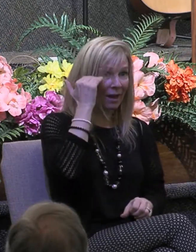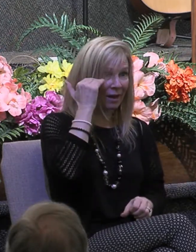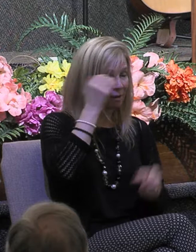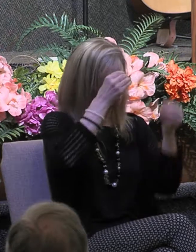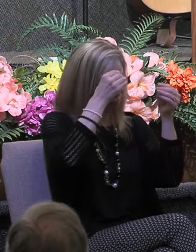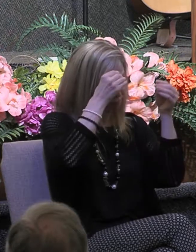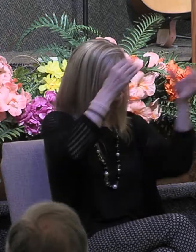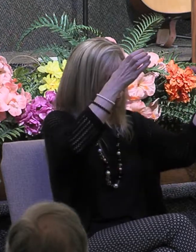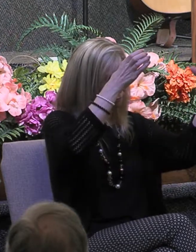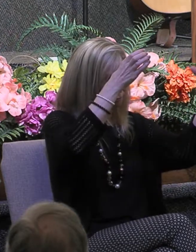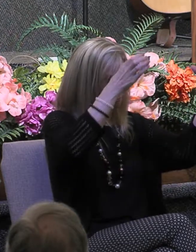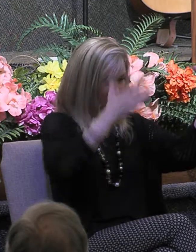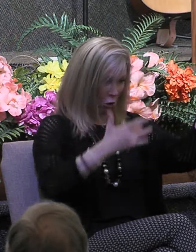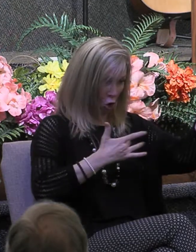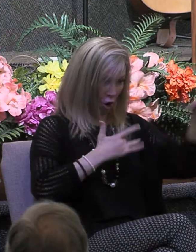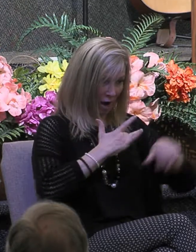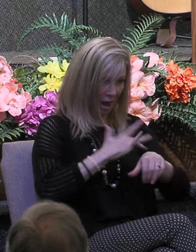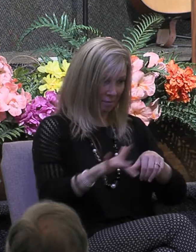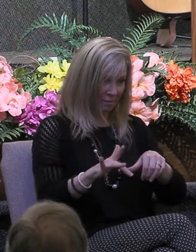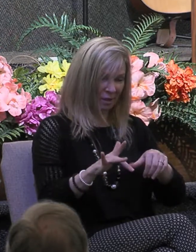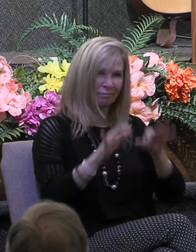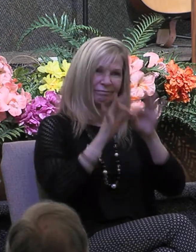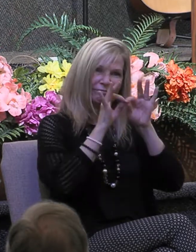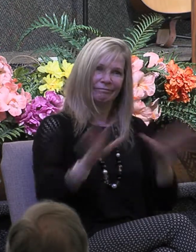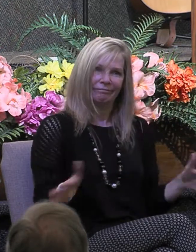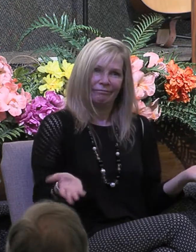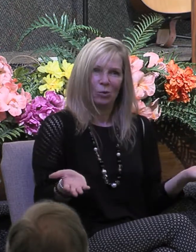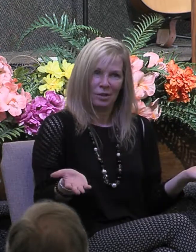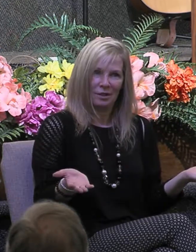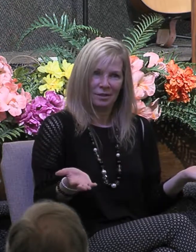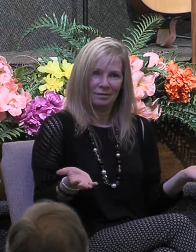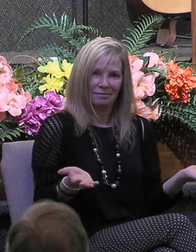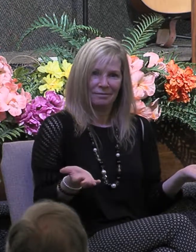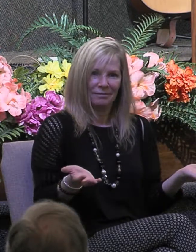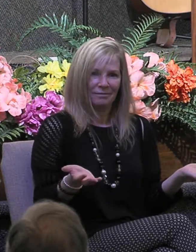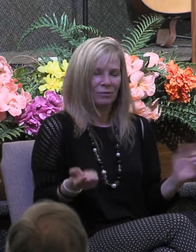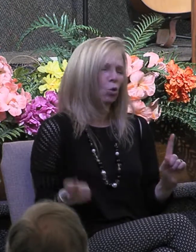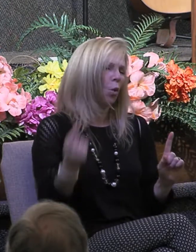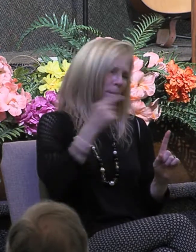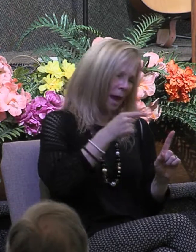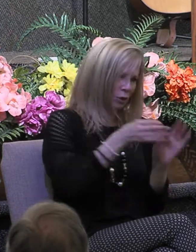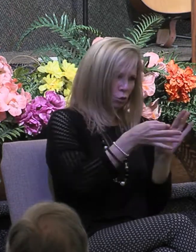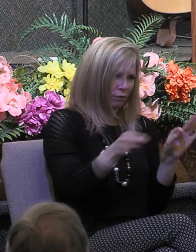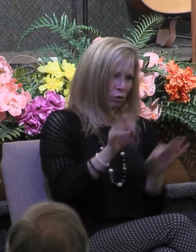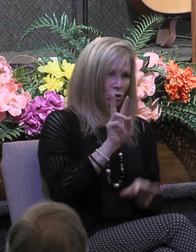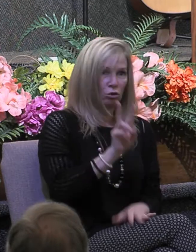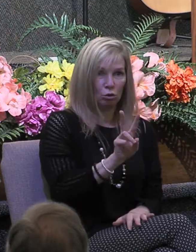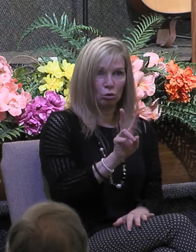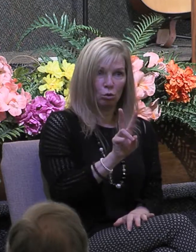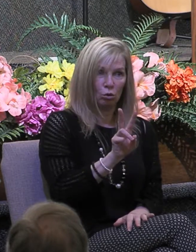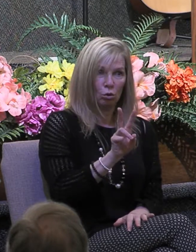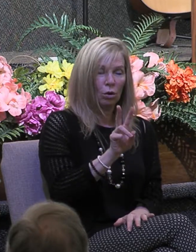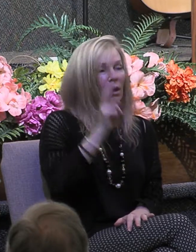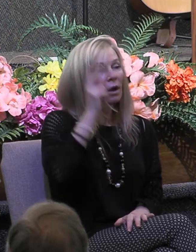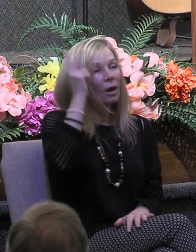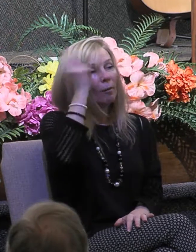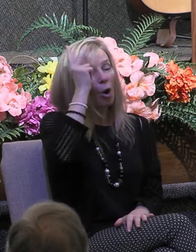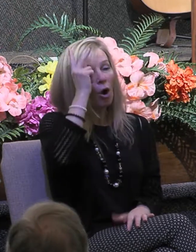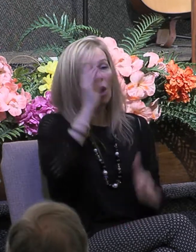but look going back then to verse two notice that Paul also speaks hypothetically of having